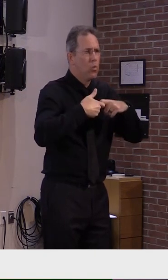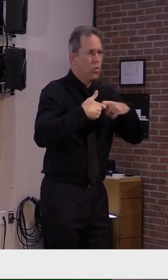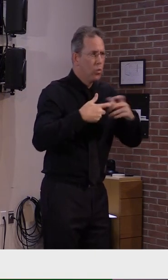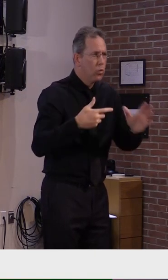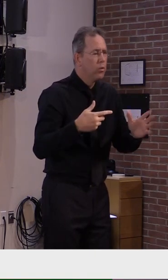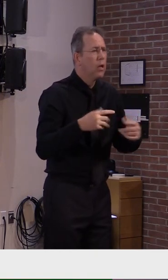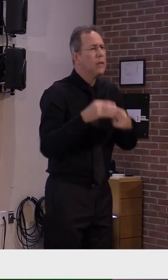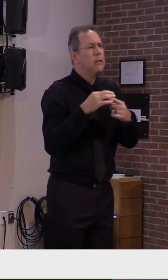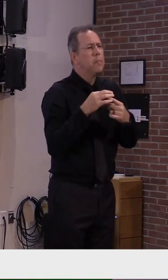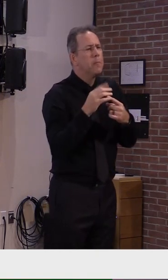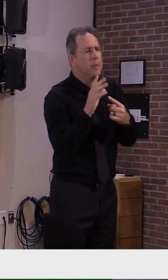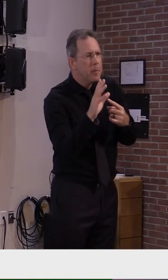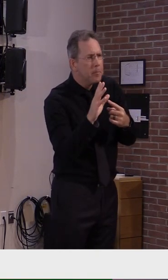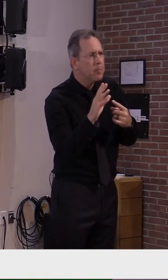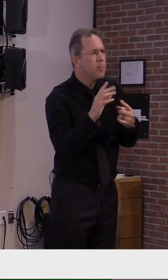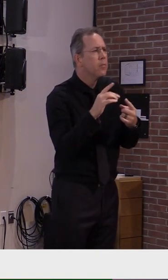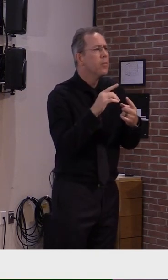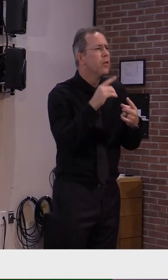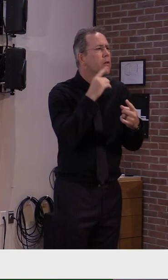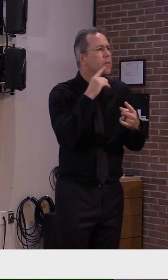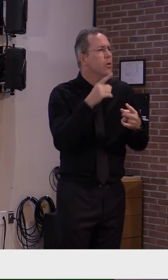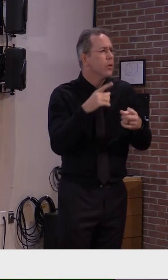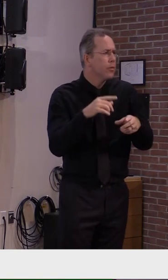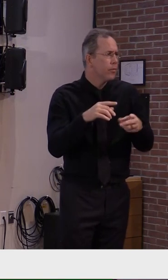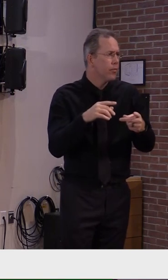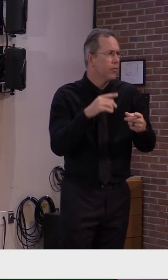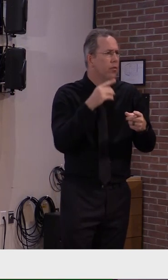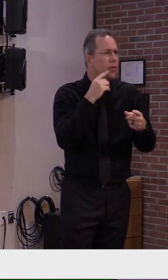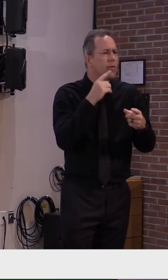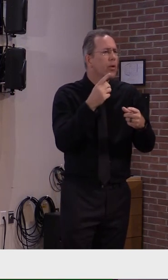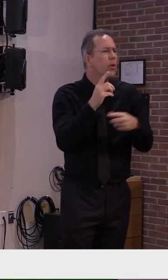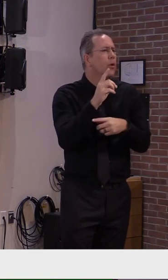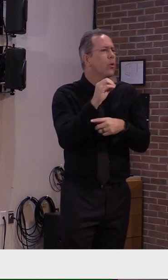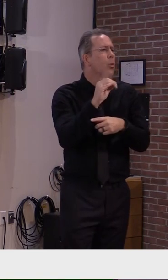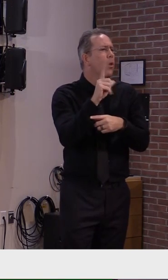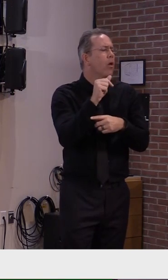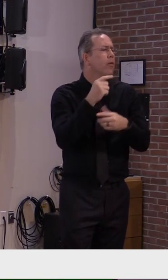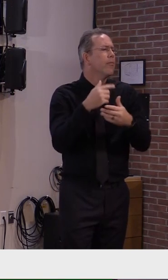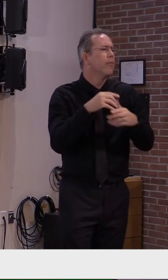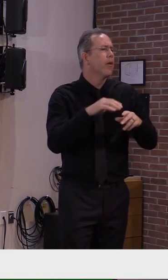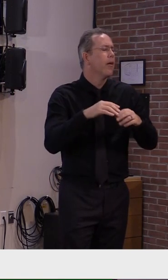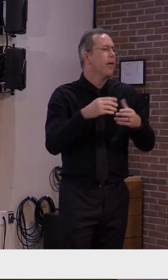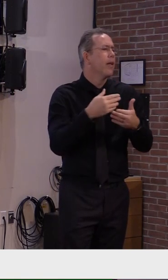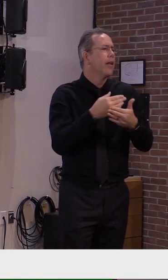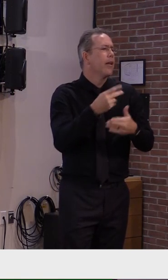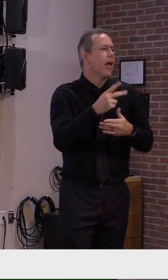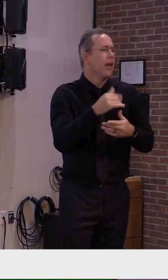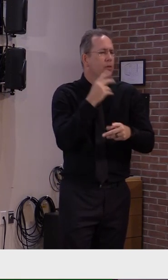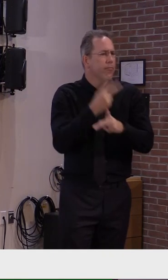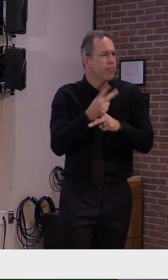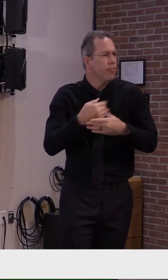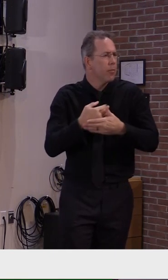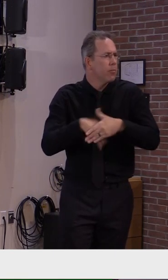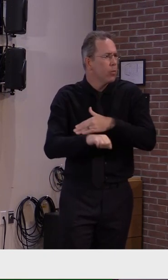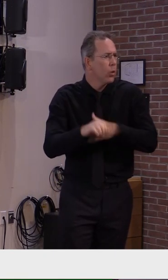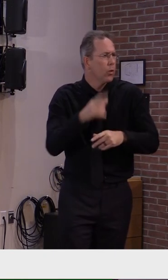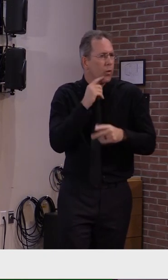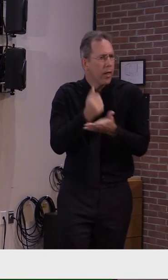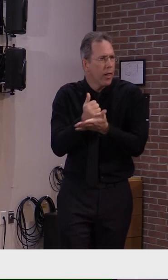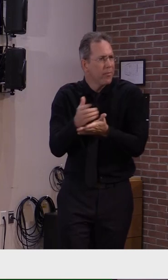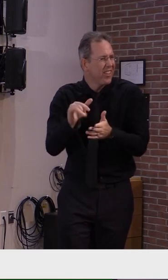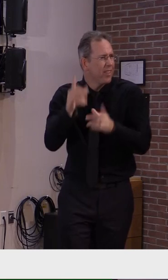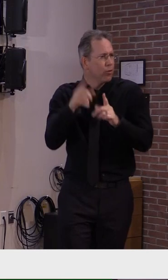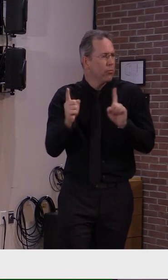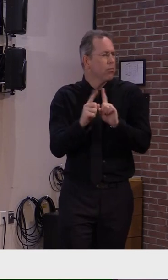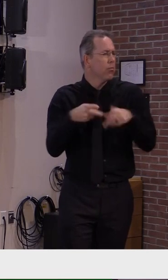birth doulas. I do want to just mention while we're talking about healthcare that we have extended